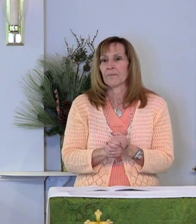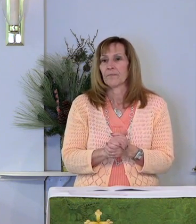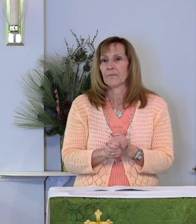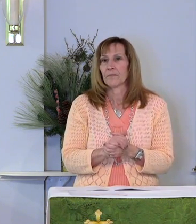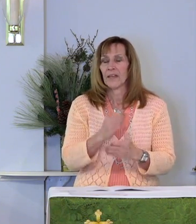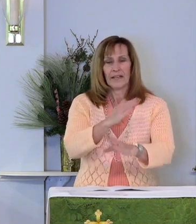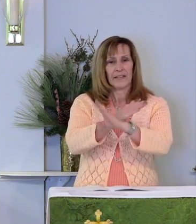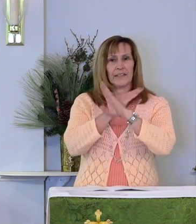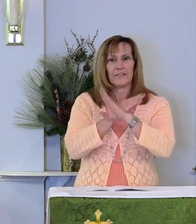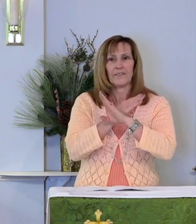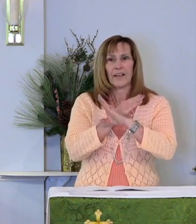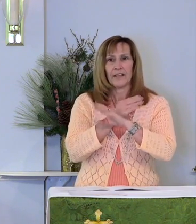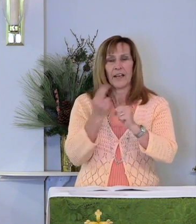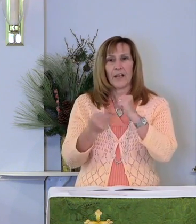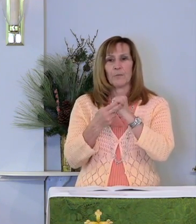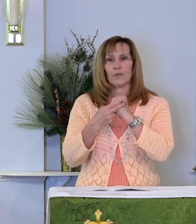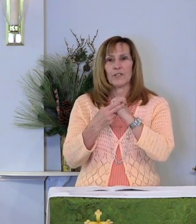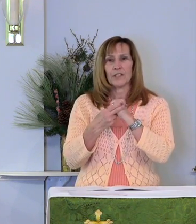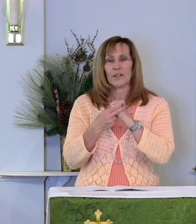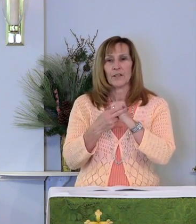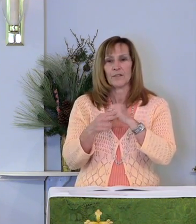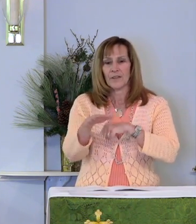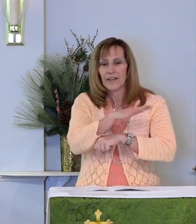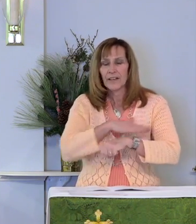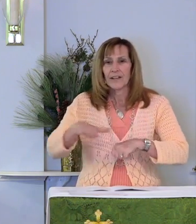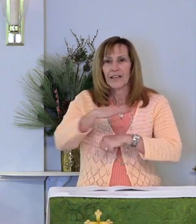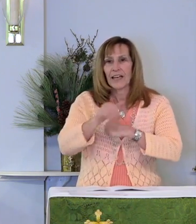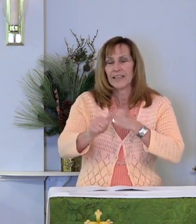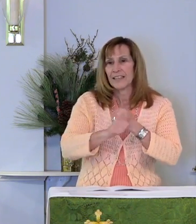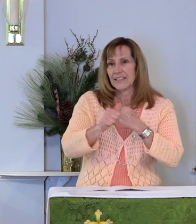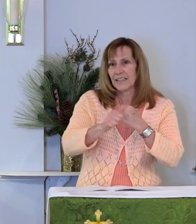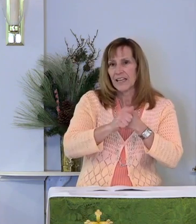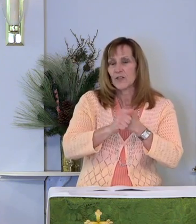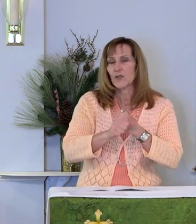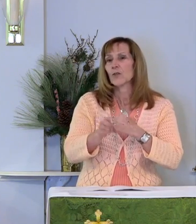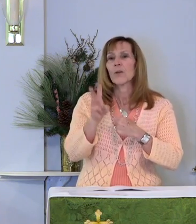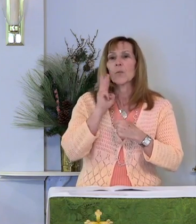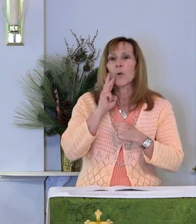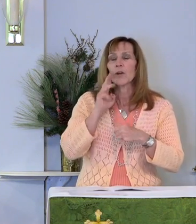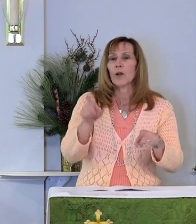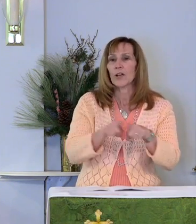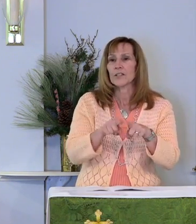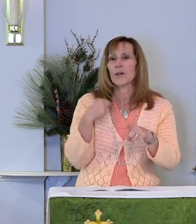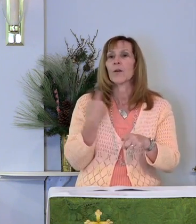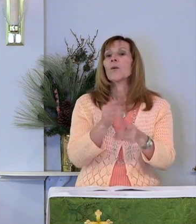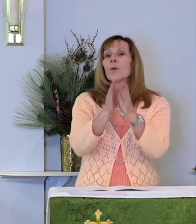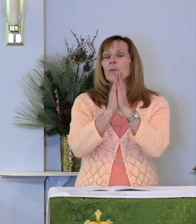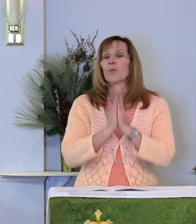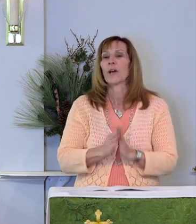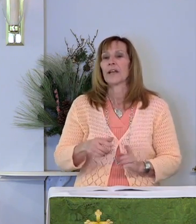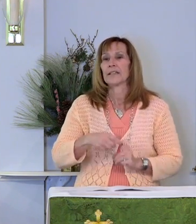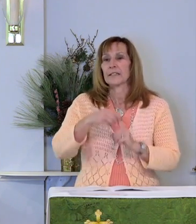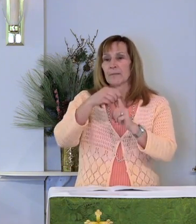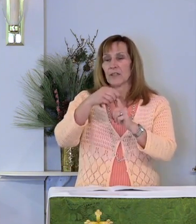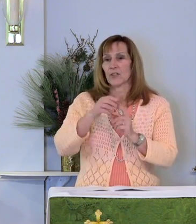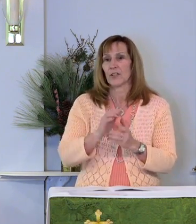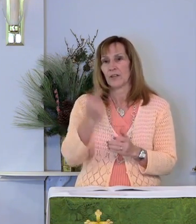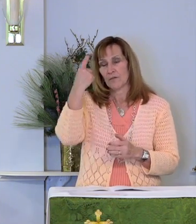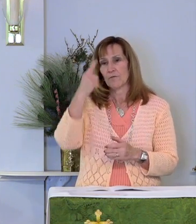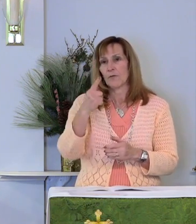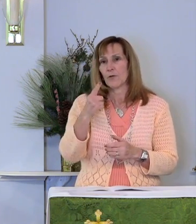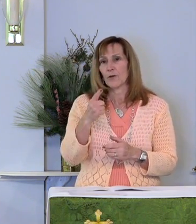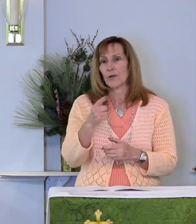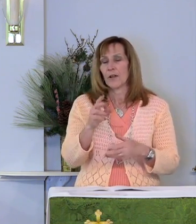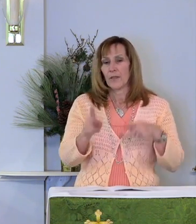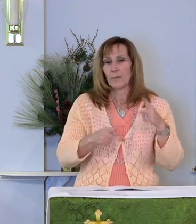Defend and preserve threatened lands and waters. We pray especially for the